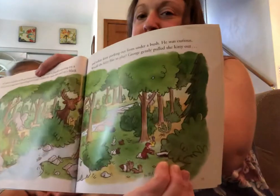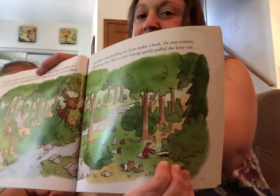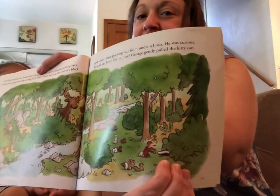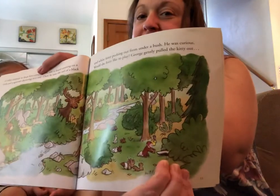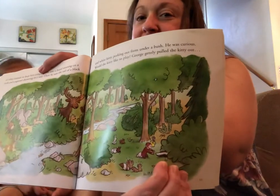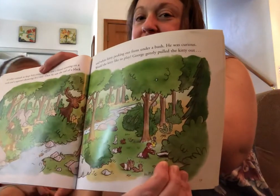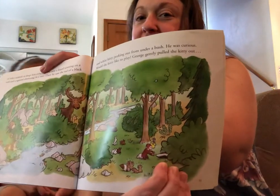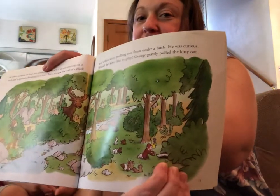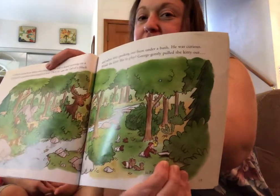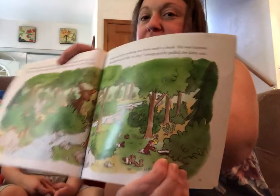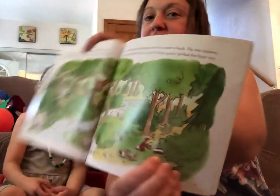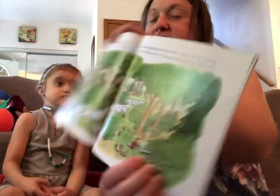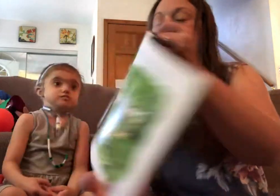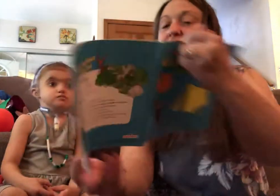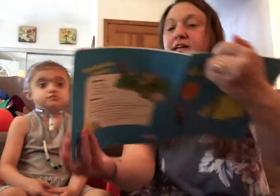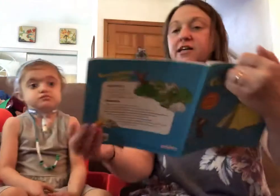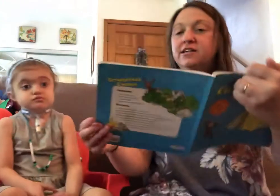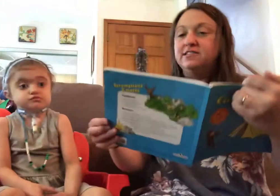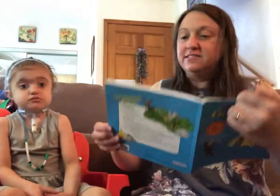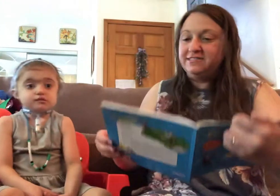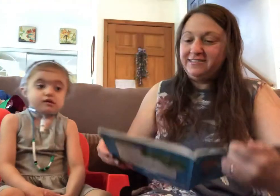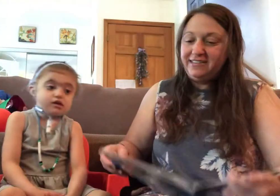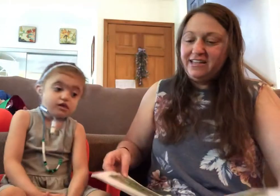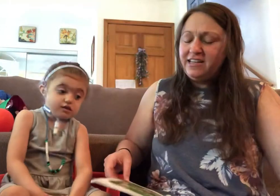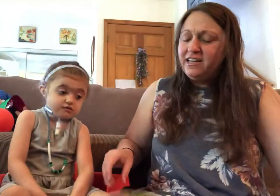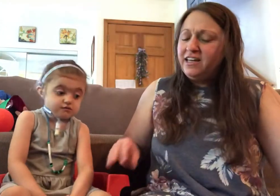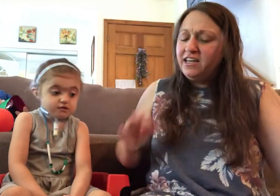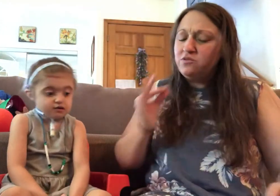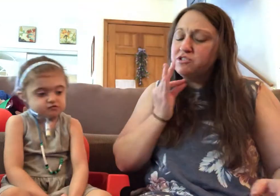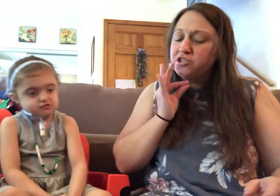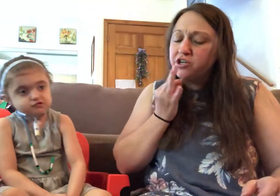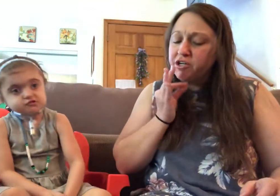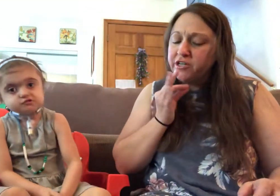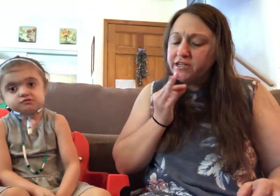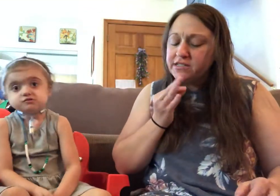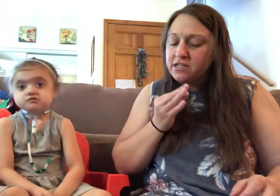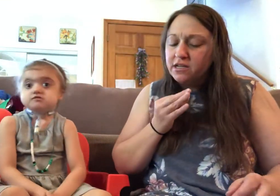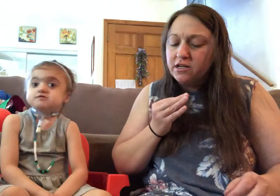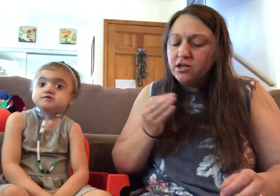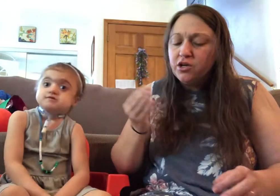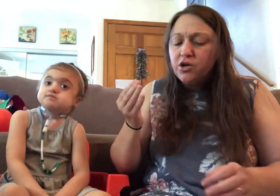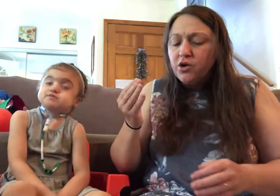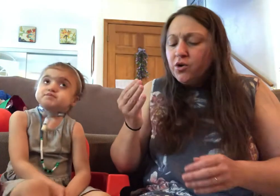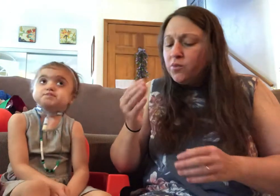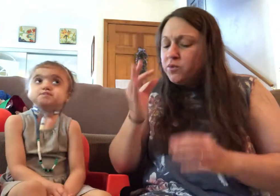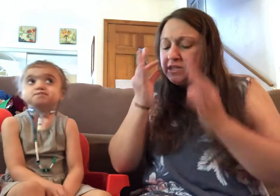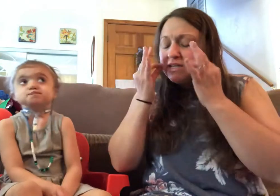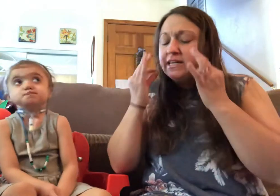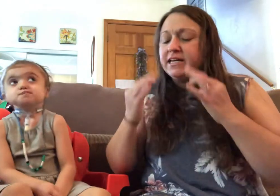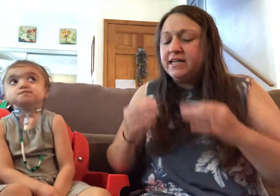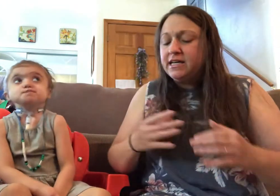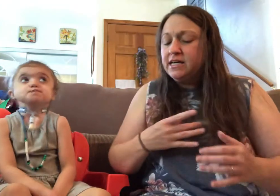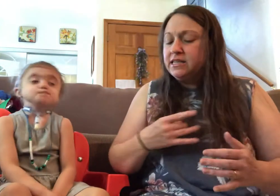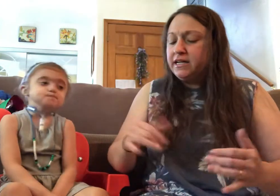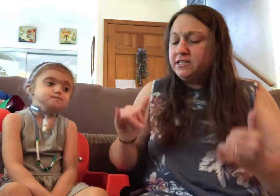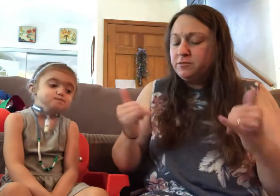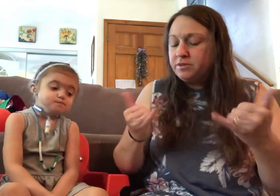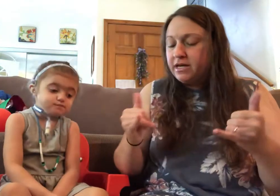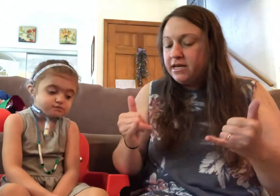I don't know if that's a kitty. He was curious. Would the kitty like to play?